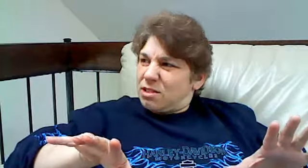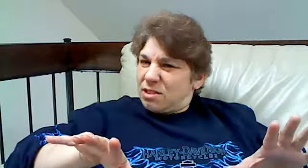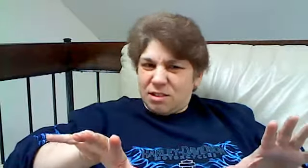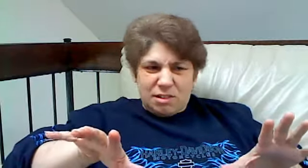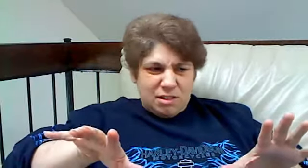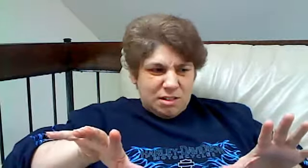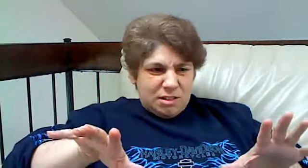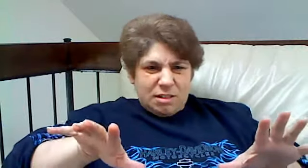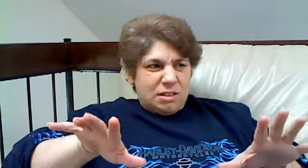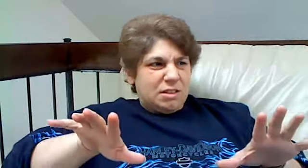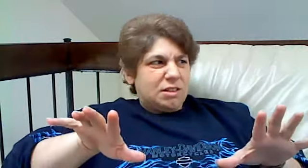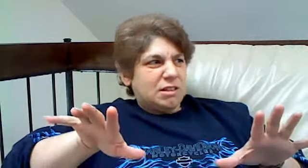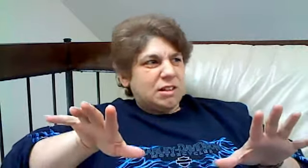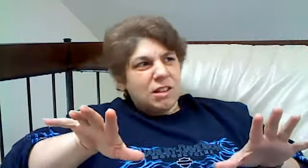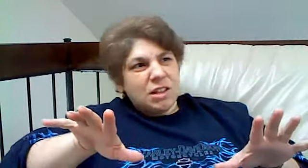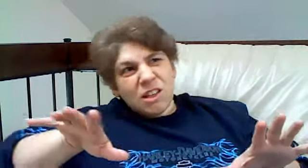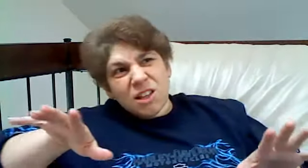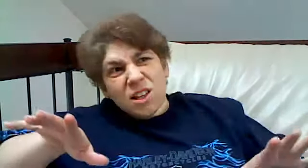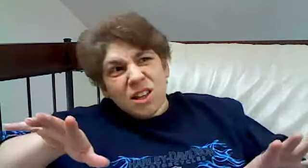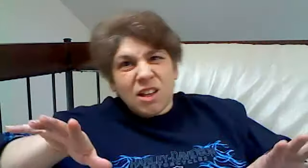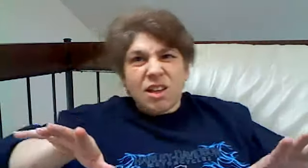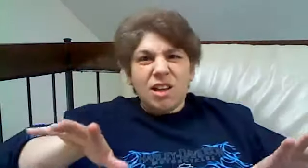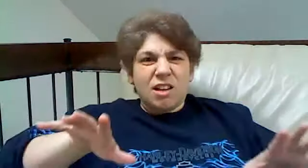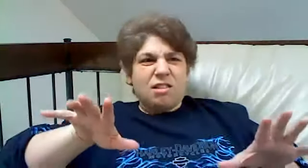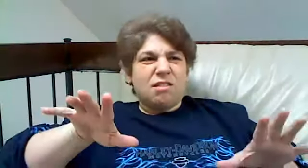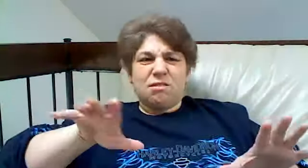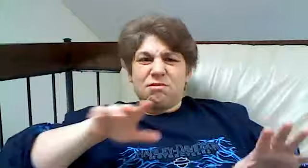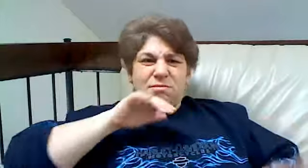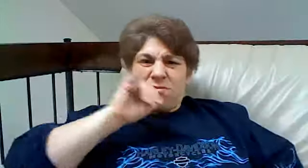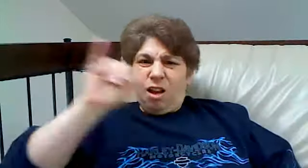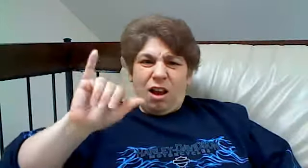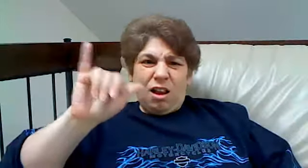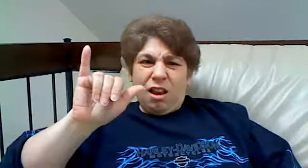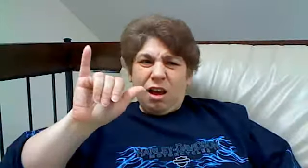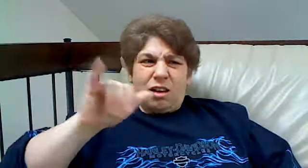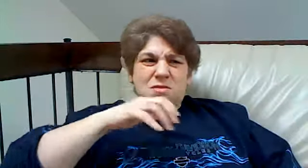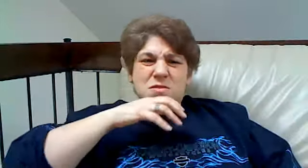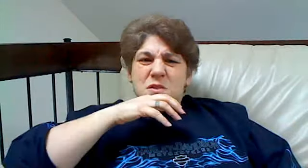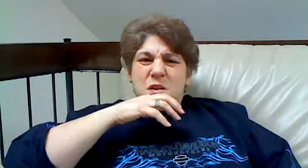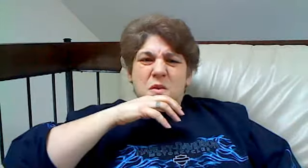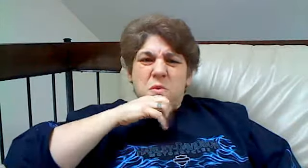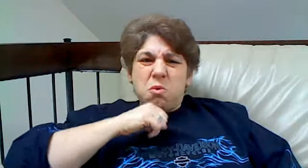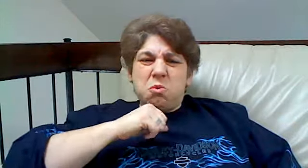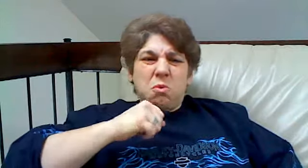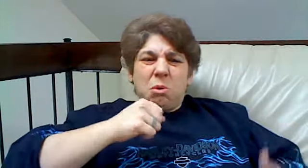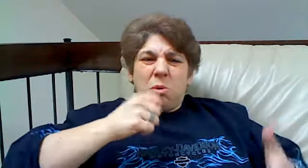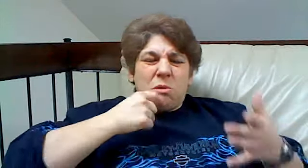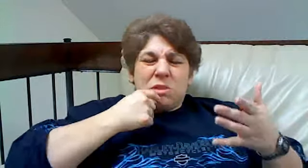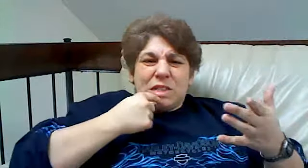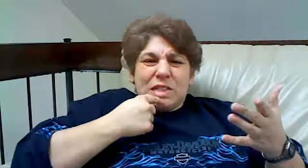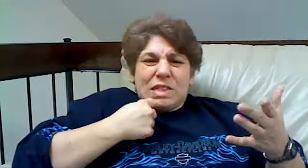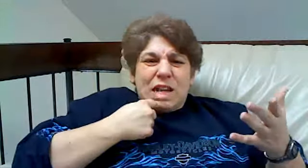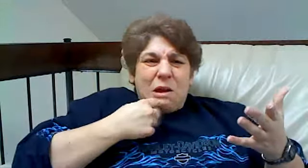and I can fit in the driveway on the concrete slide, and I can fit in the